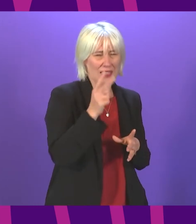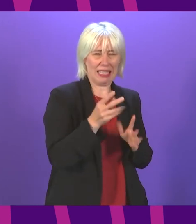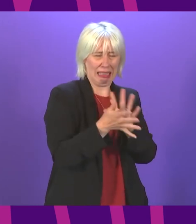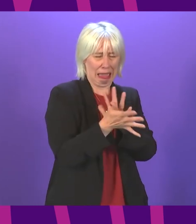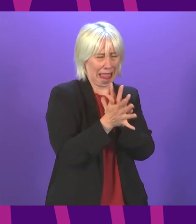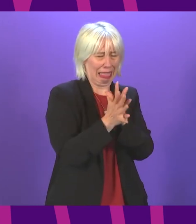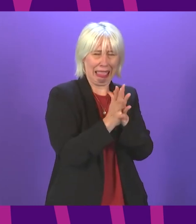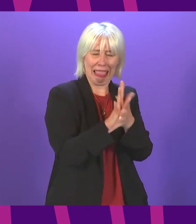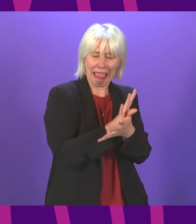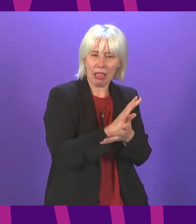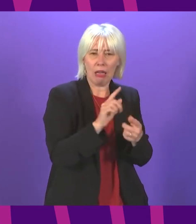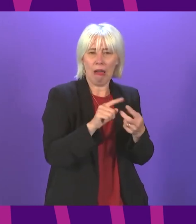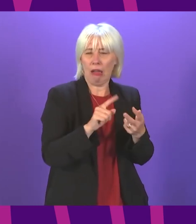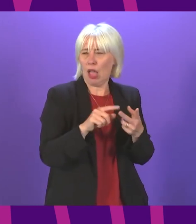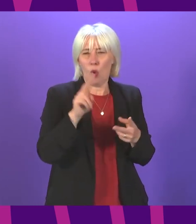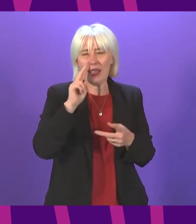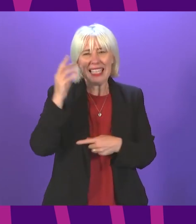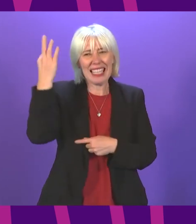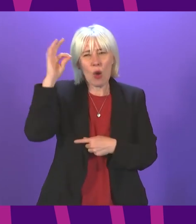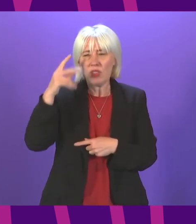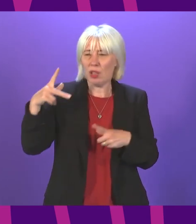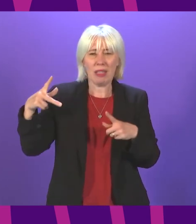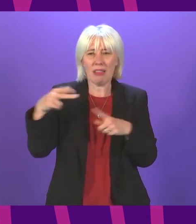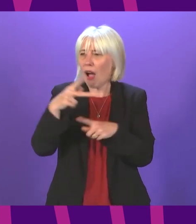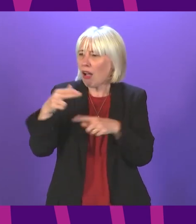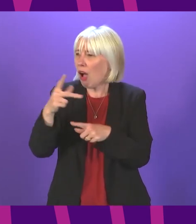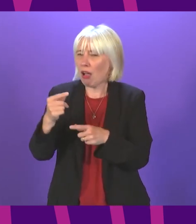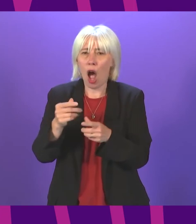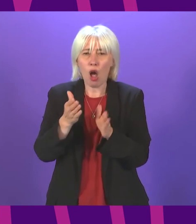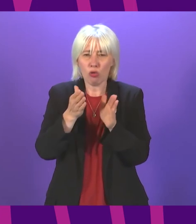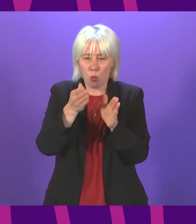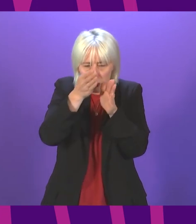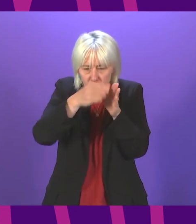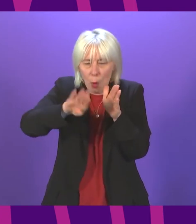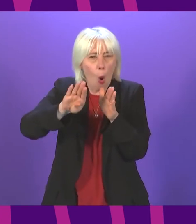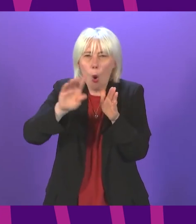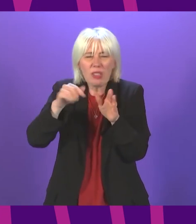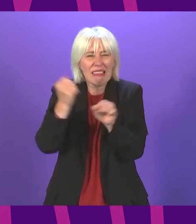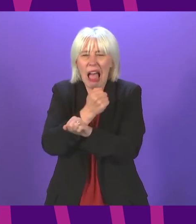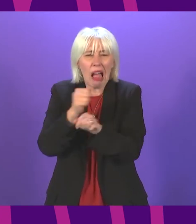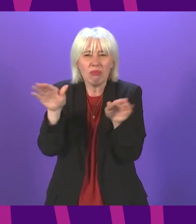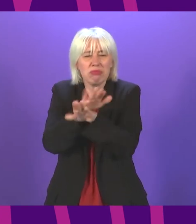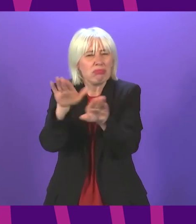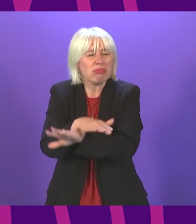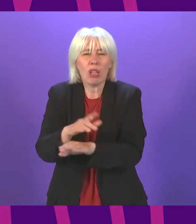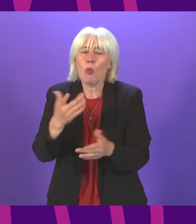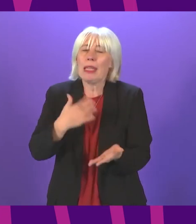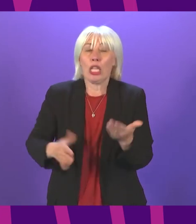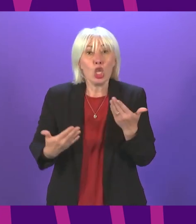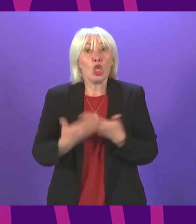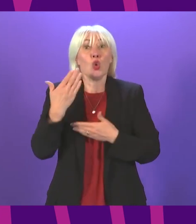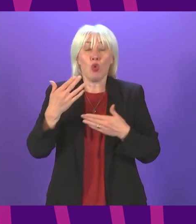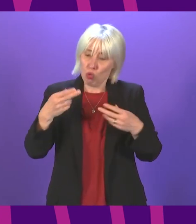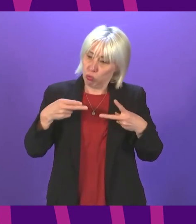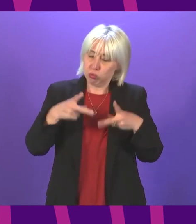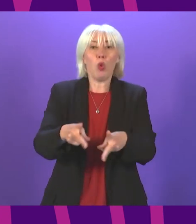and we see the cuts in their councils taking place of potholes we need to see new dedicated routes and today just as we